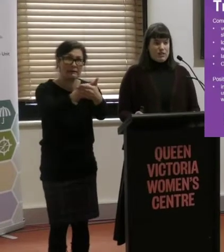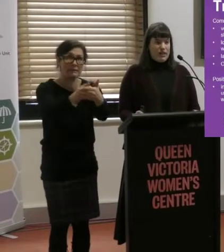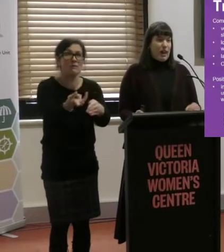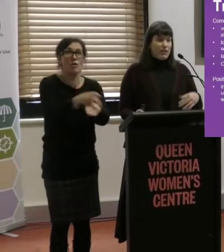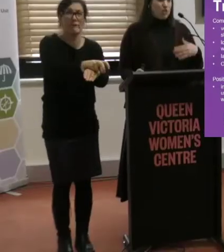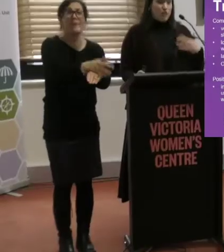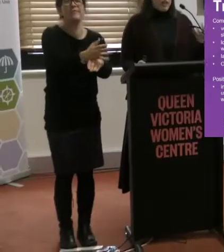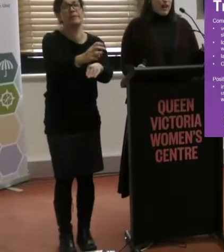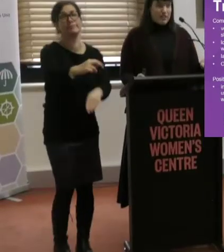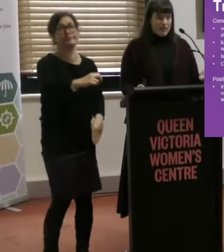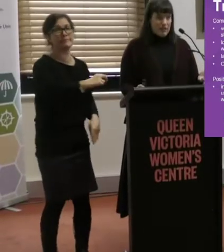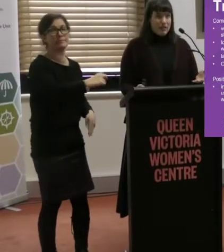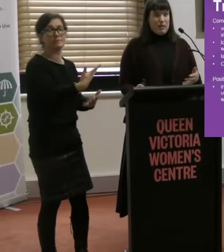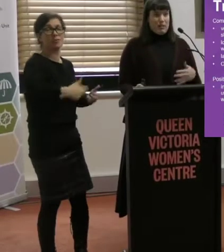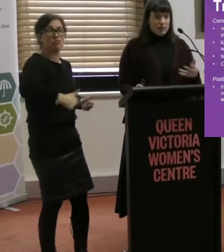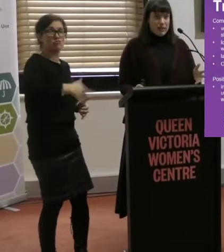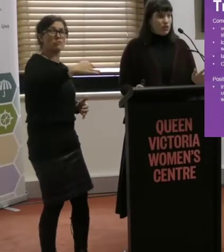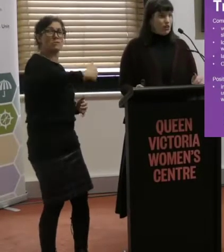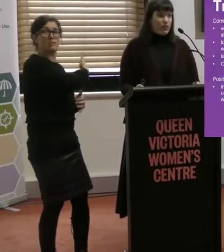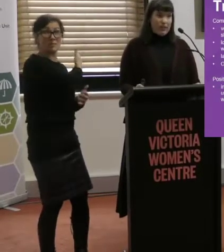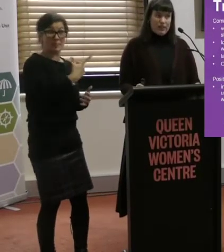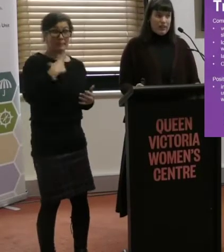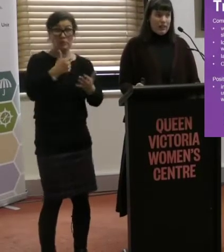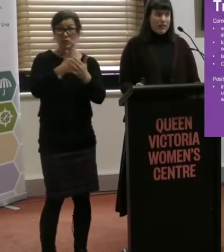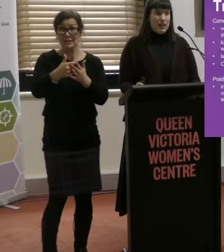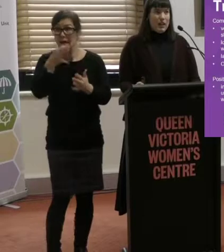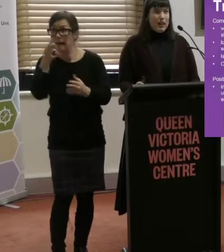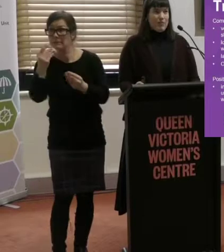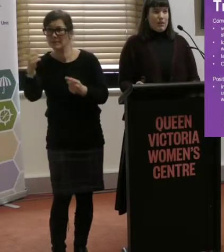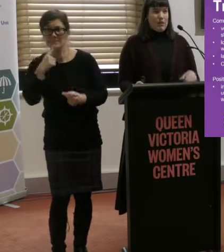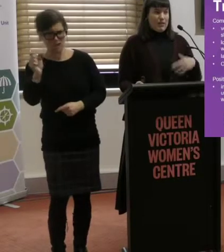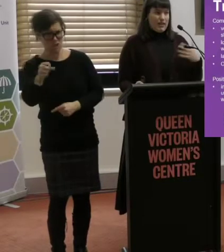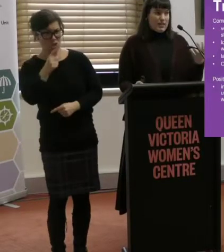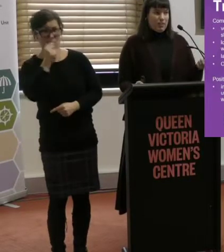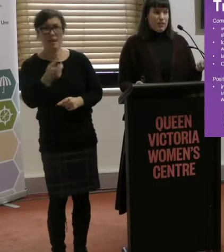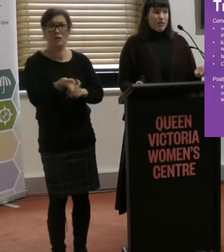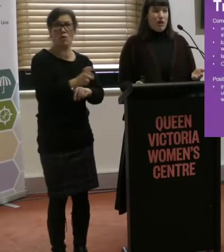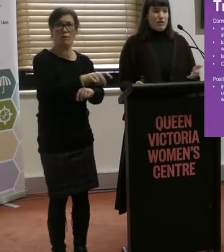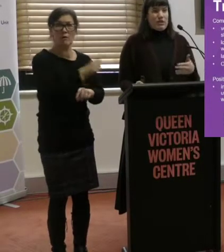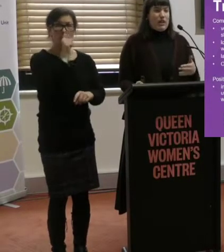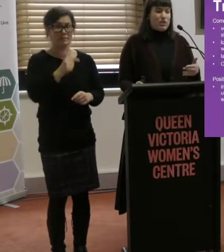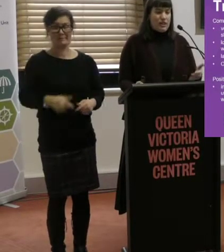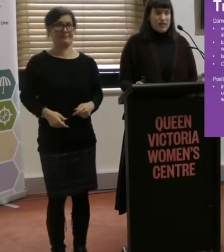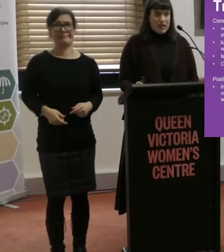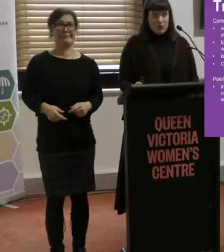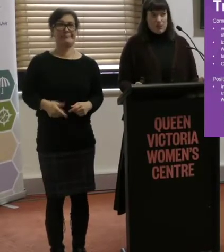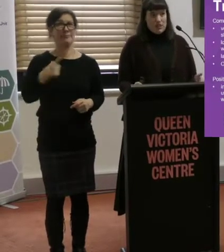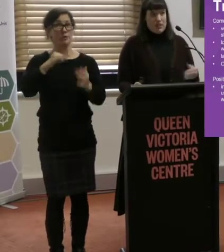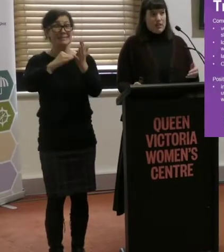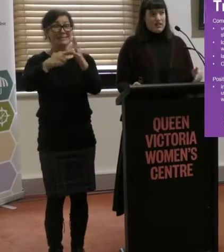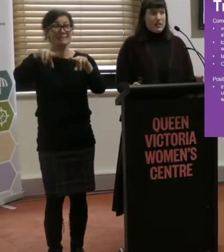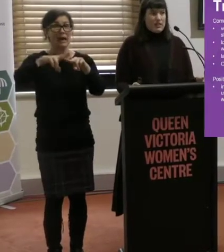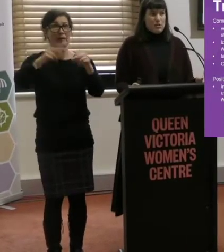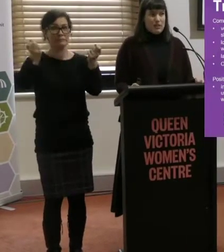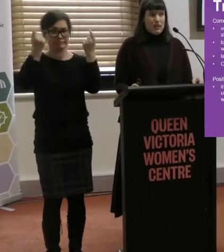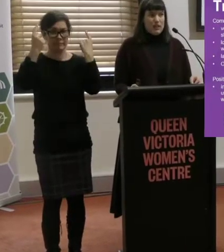Because they... And usually they'd asked someone and they'd been told, yeah, you can get off there, that's fine. Because that staff member had not... didn't actually understand the question and